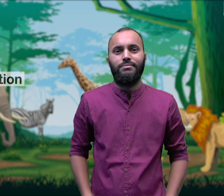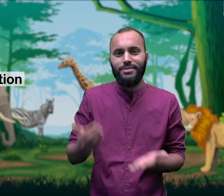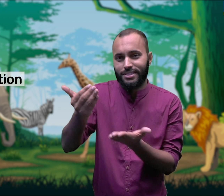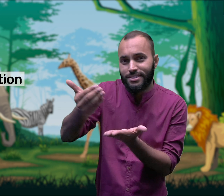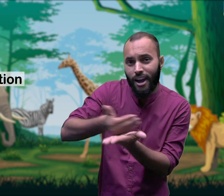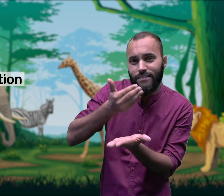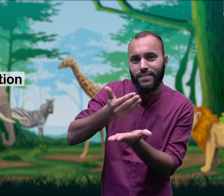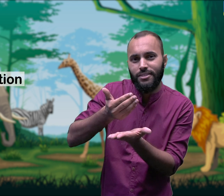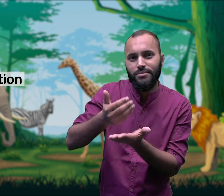Conservation